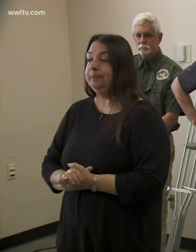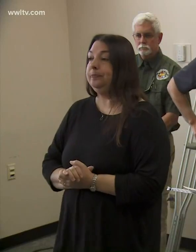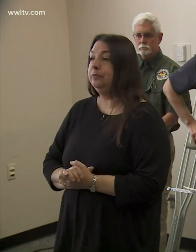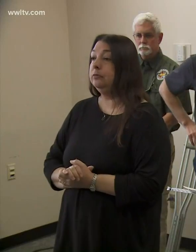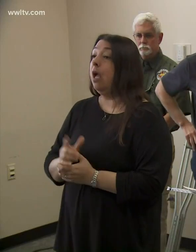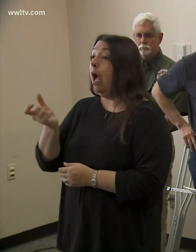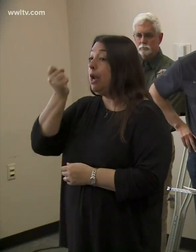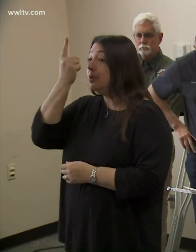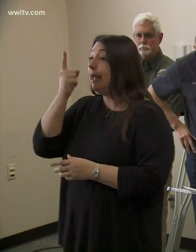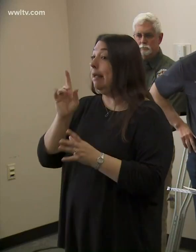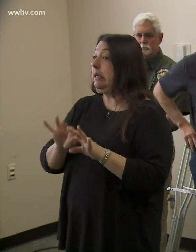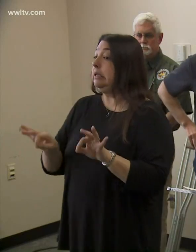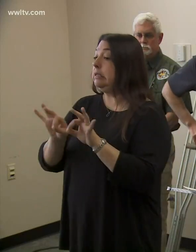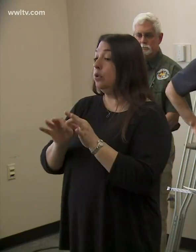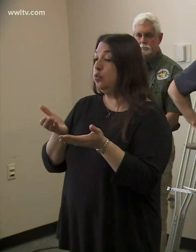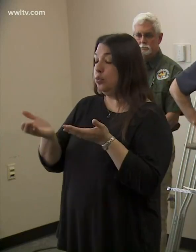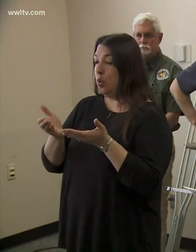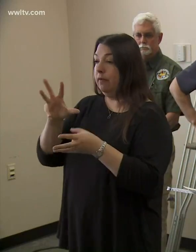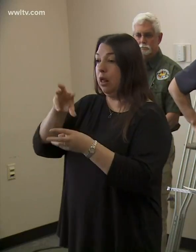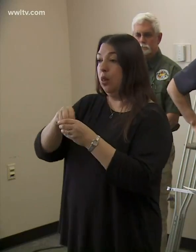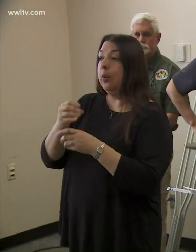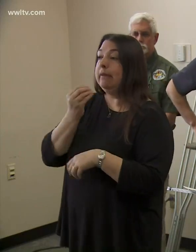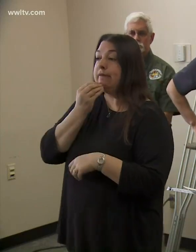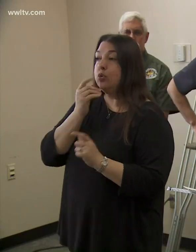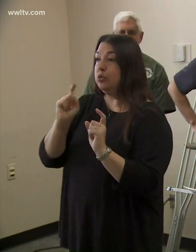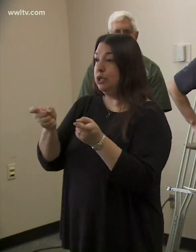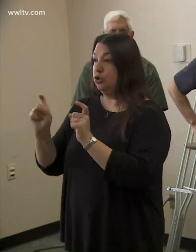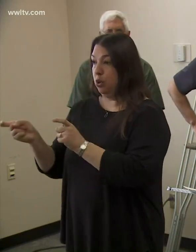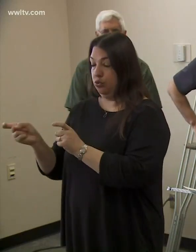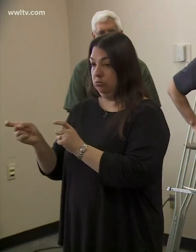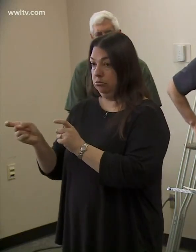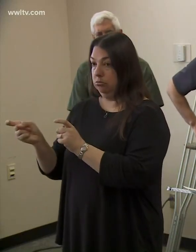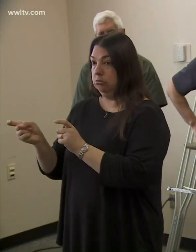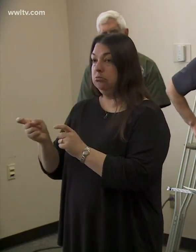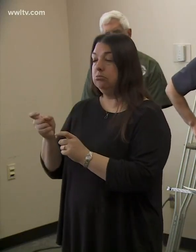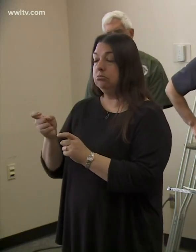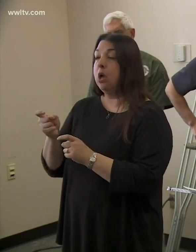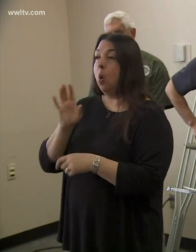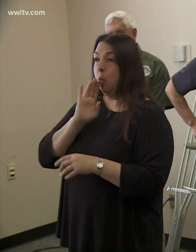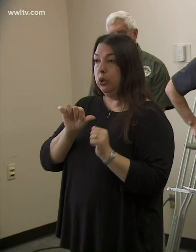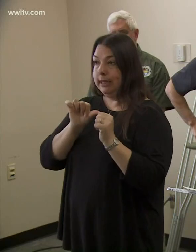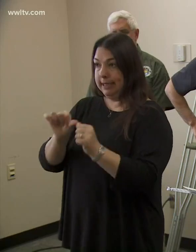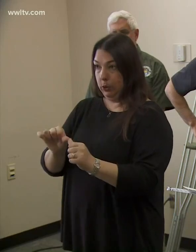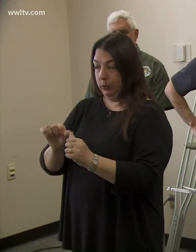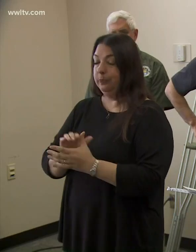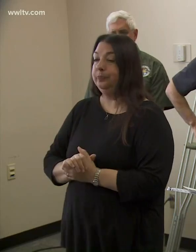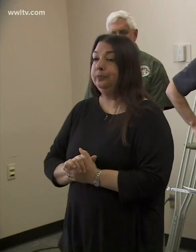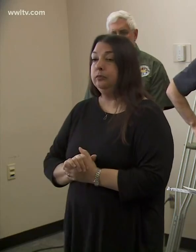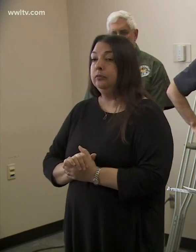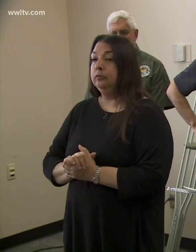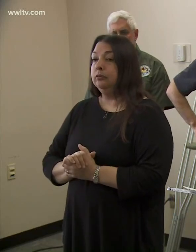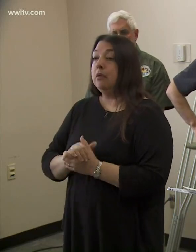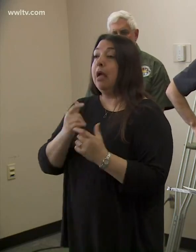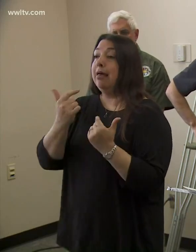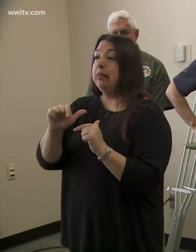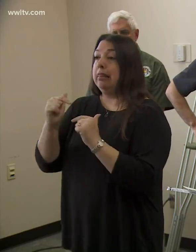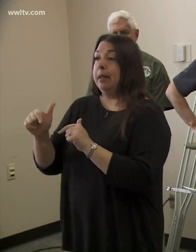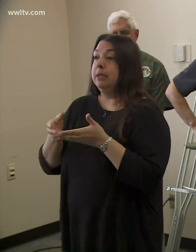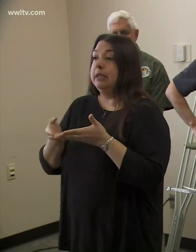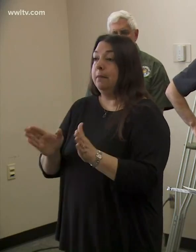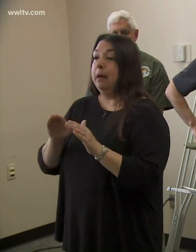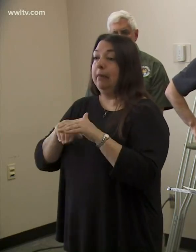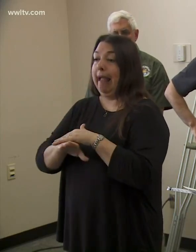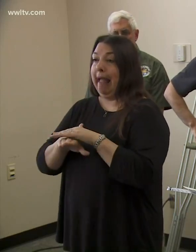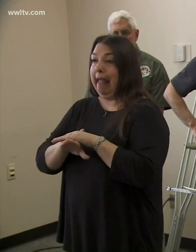And note that essential services, including food distribution, as, as I said, will continue. And there will be limited public